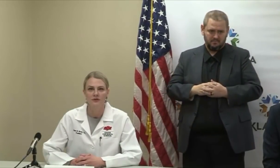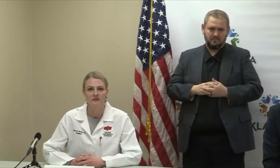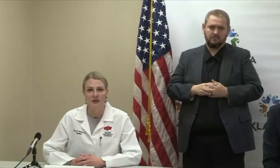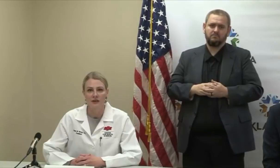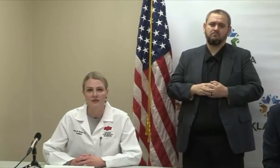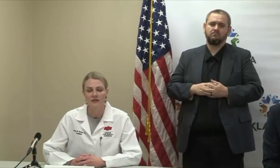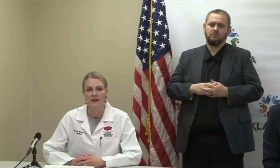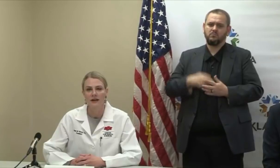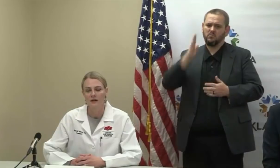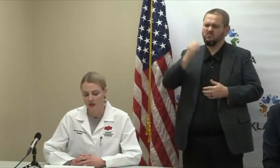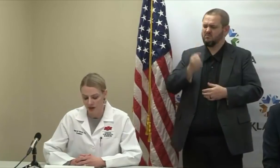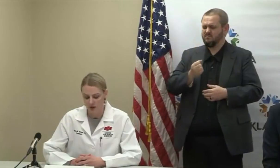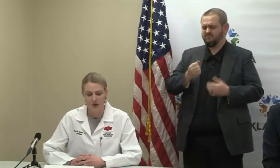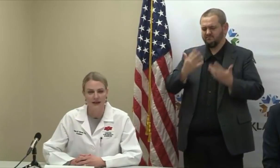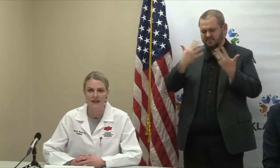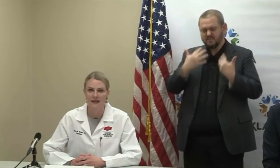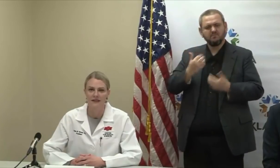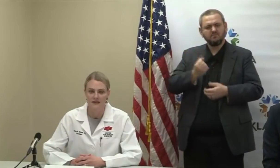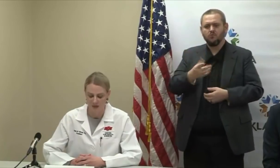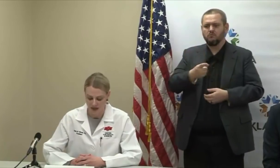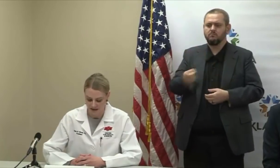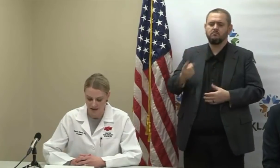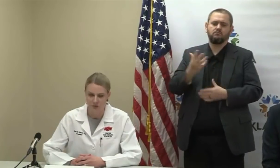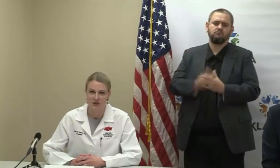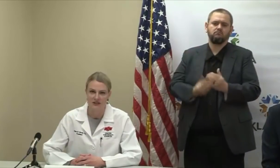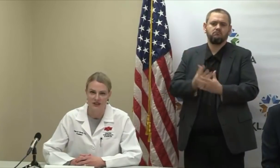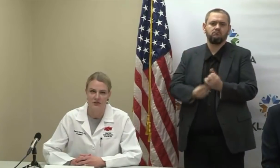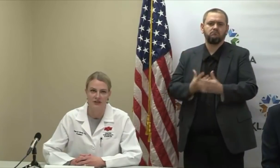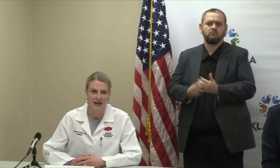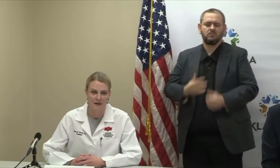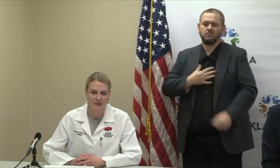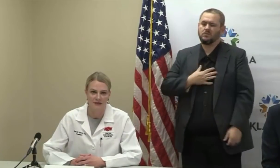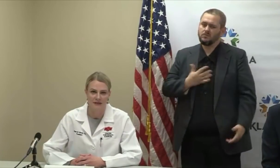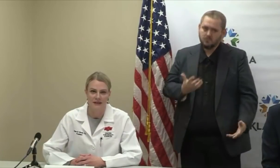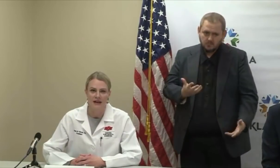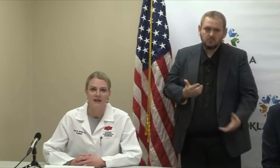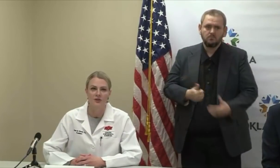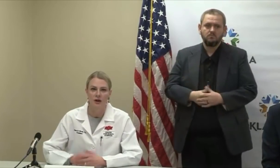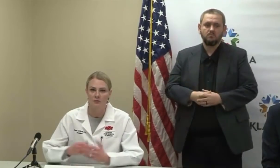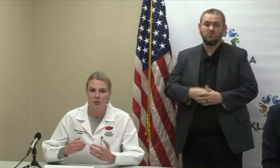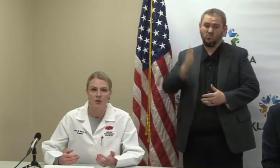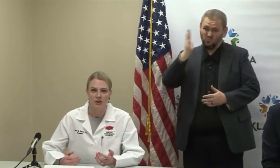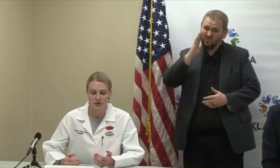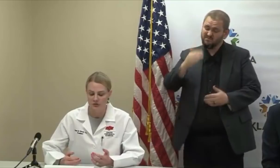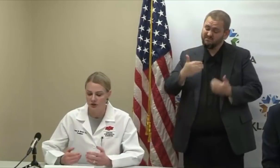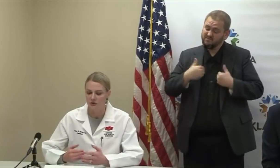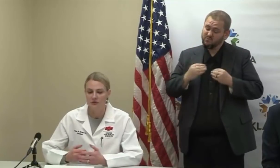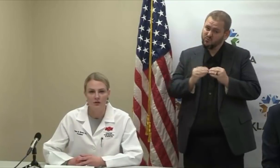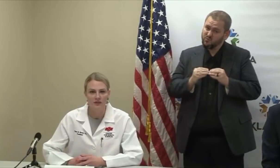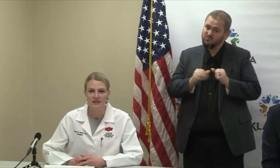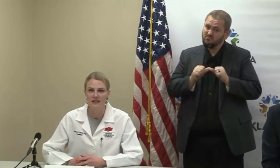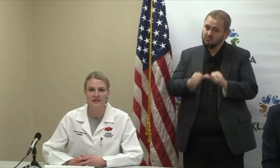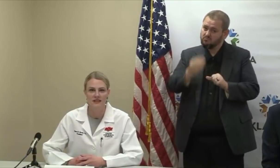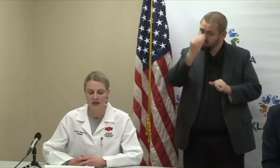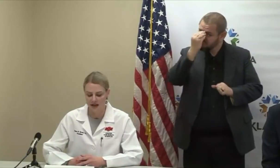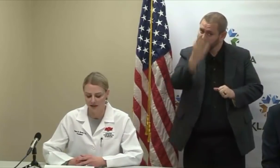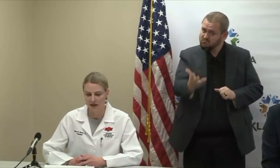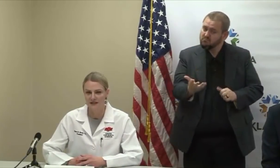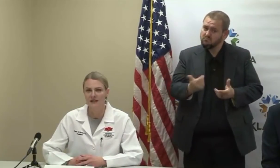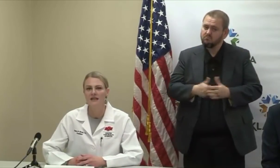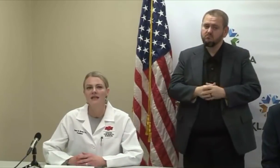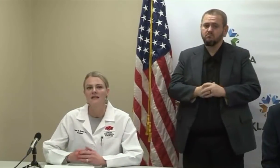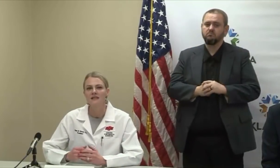this virus, and we know and can anticipate that this will continue to happen. And so I implore you to follow the CDC